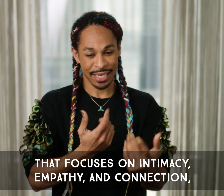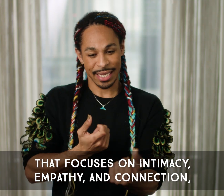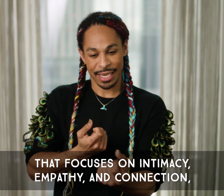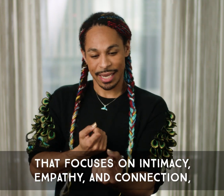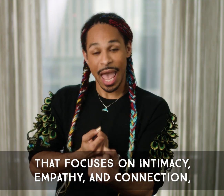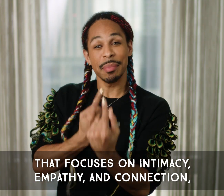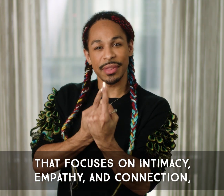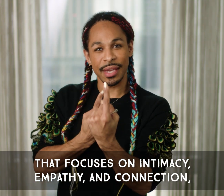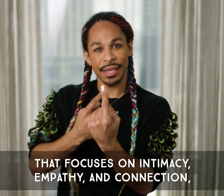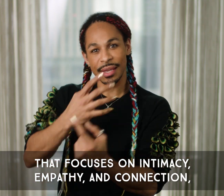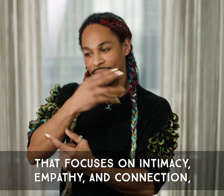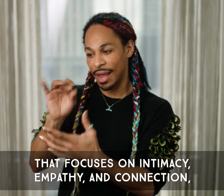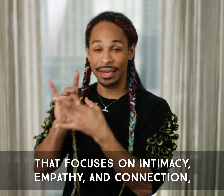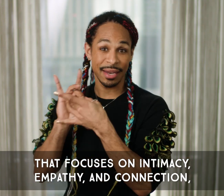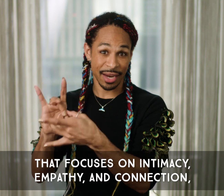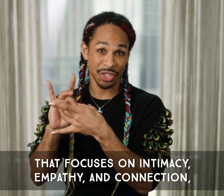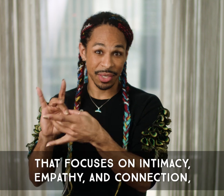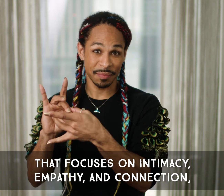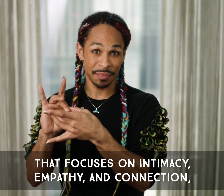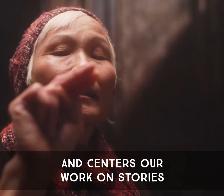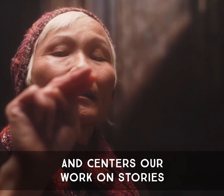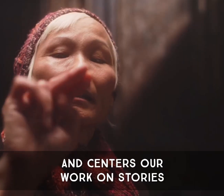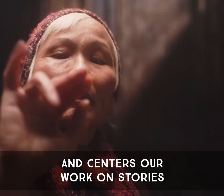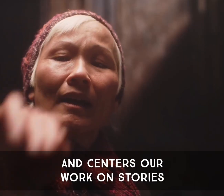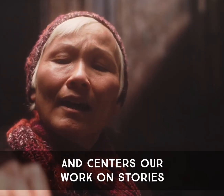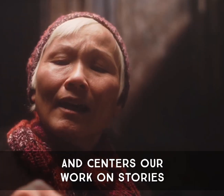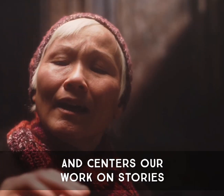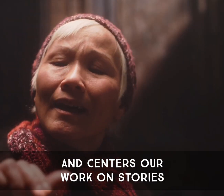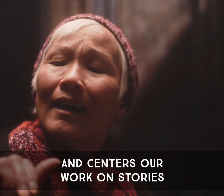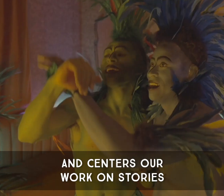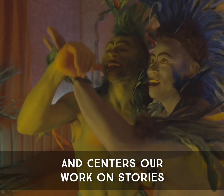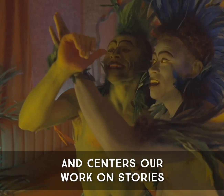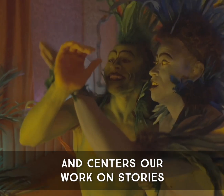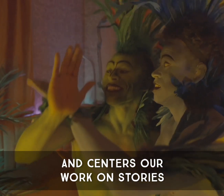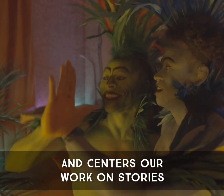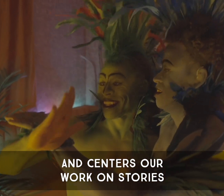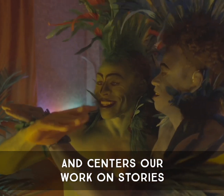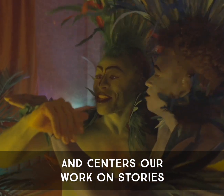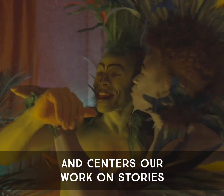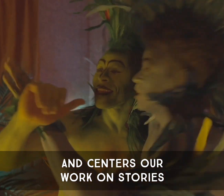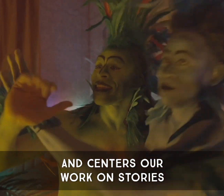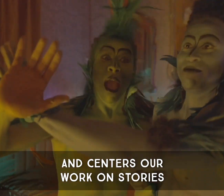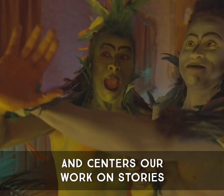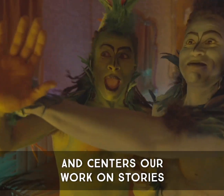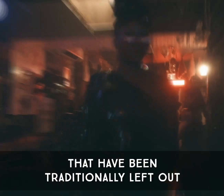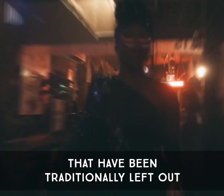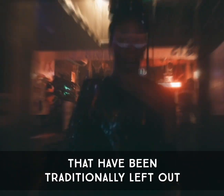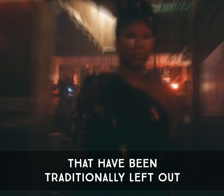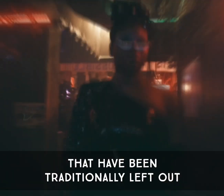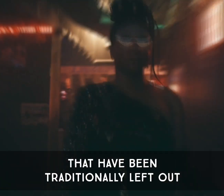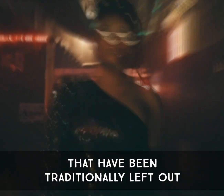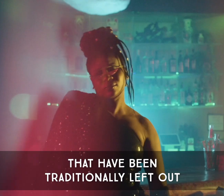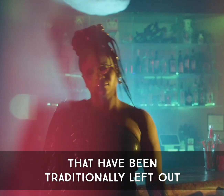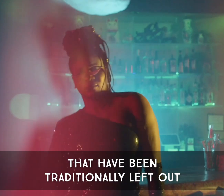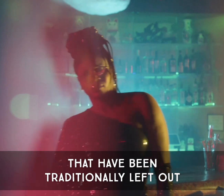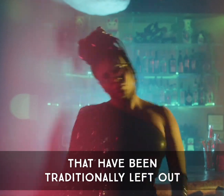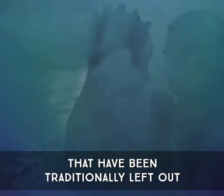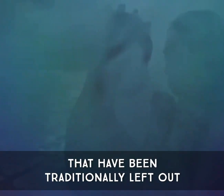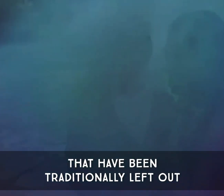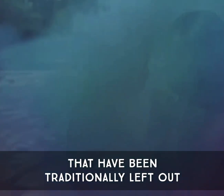empathy, and connection, and centers our work on stories that have been traditionally left